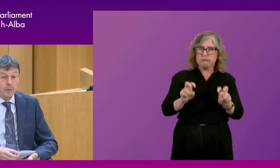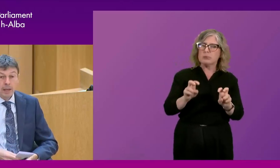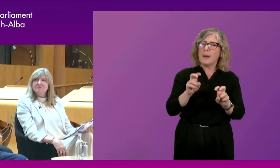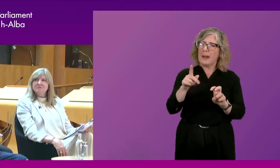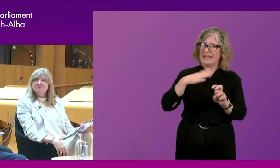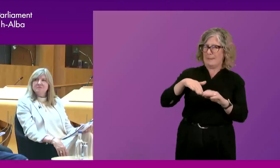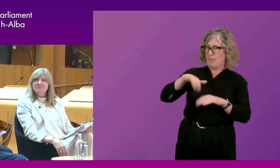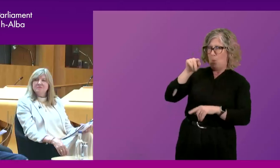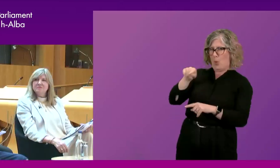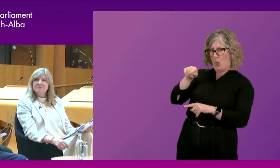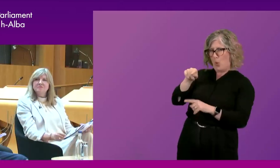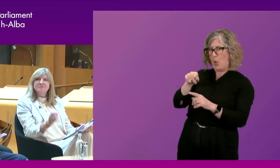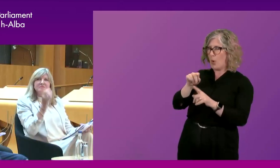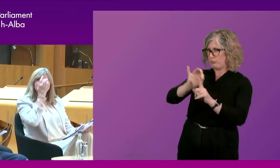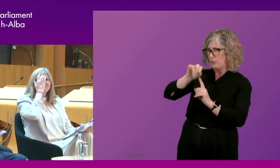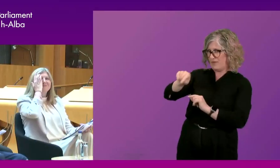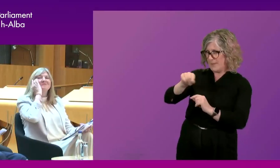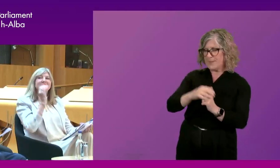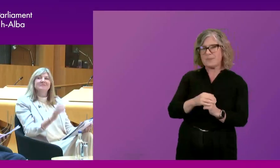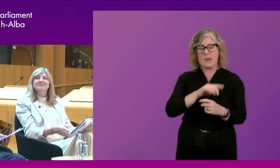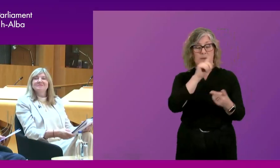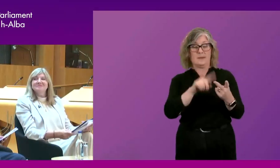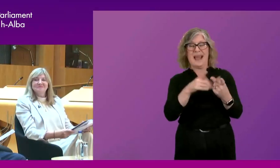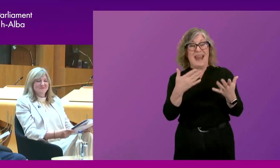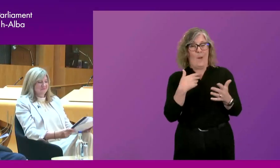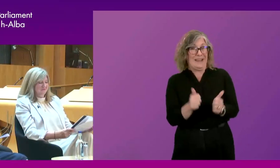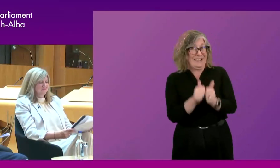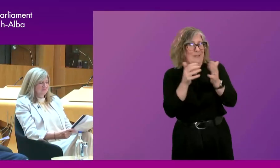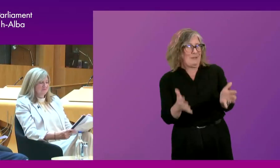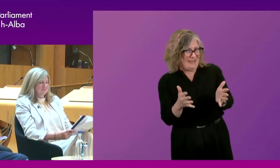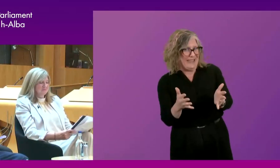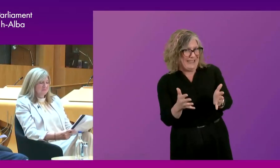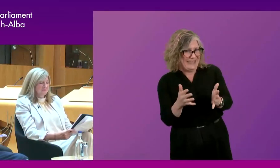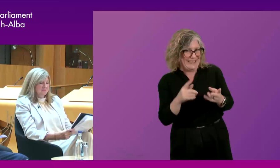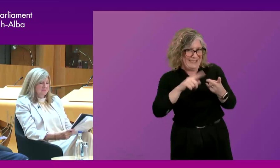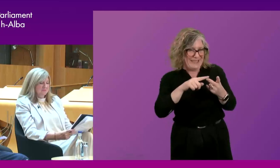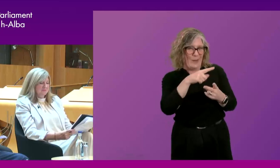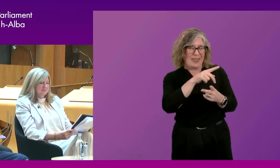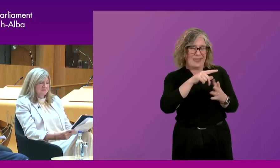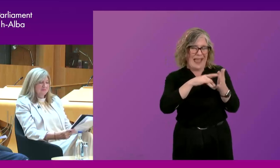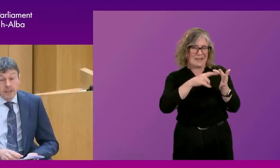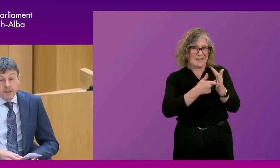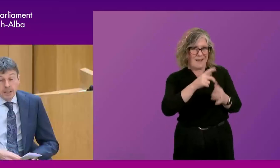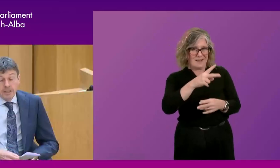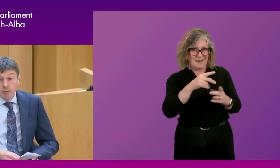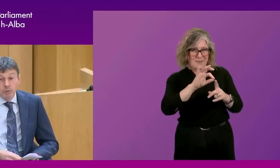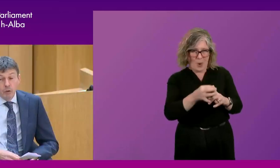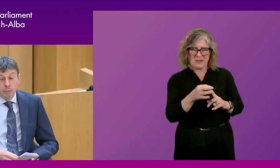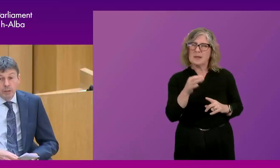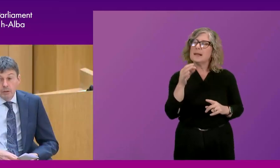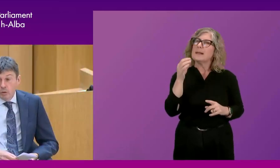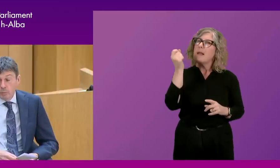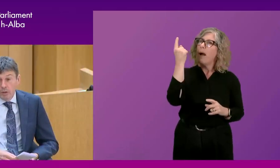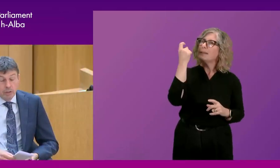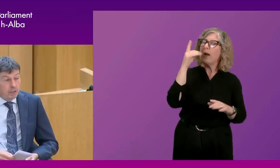area. Where I'm going to nice, I'm going to disagree with Esther now, just to start things off, and perhaps others, is that I, this idea that we've